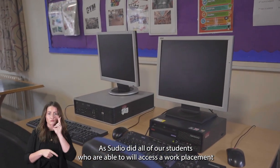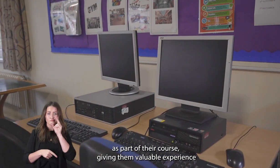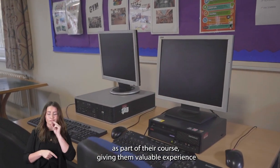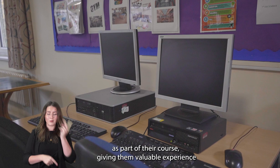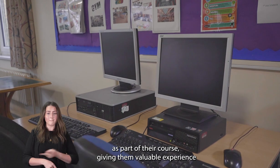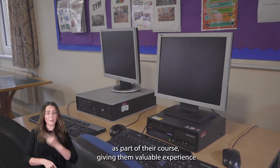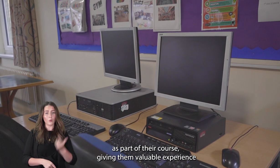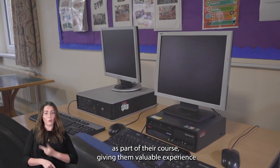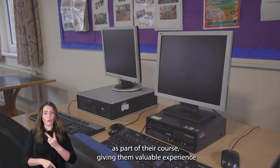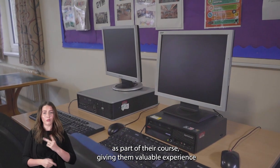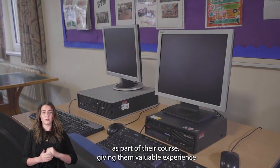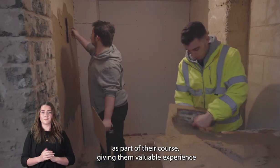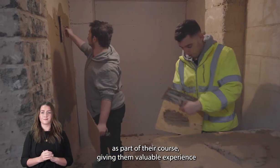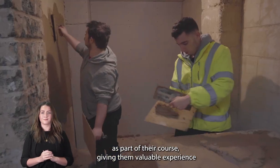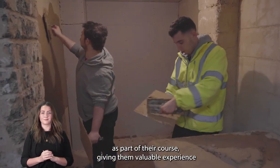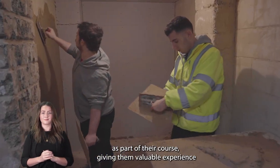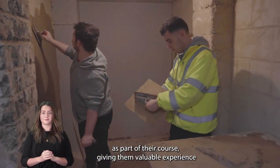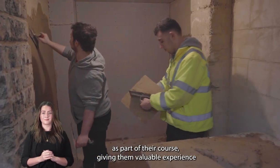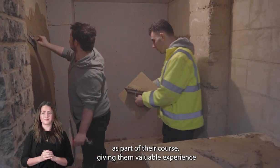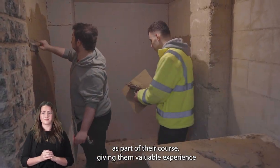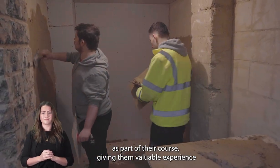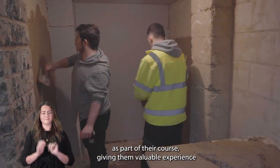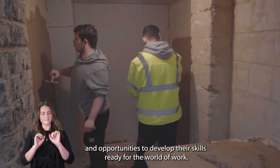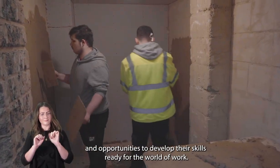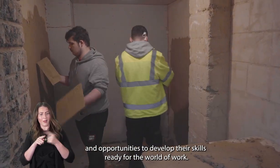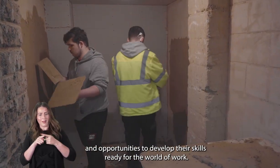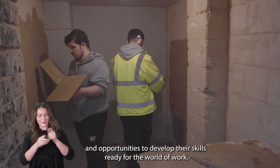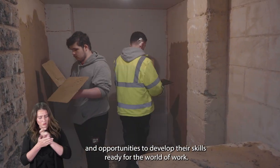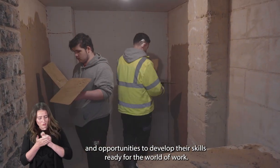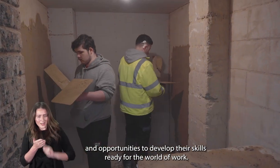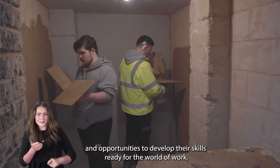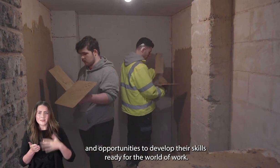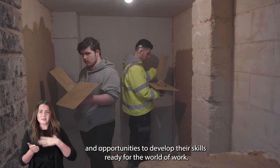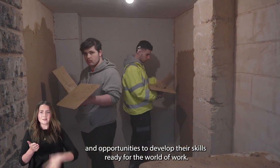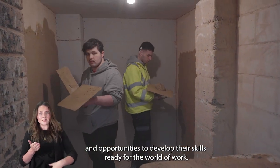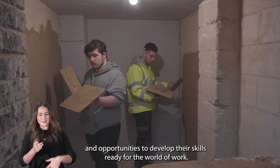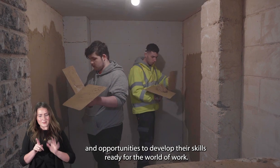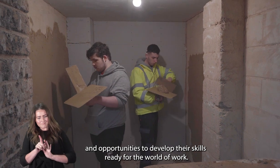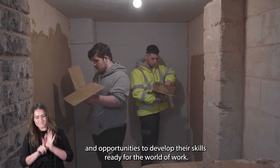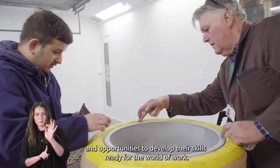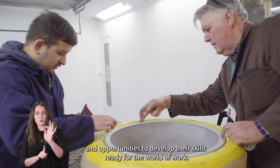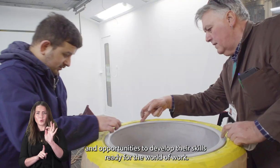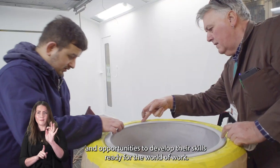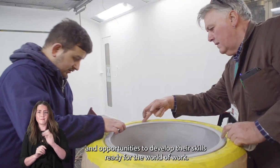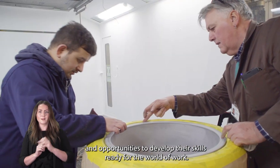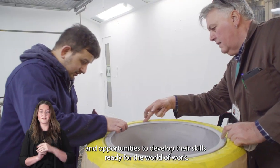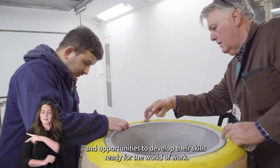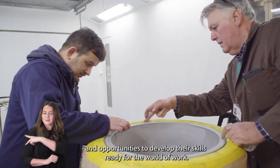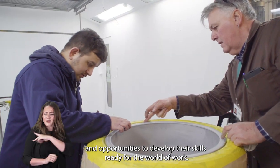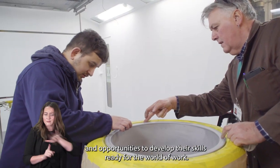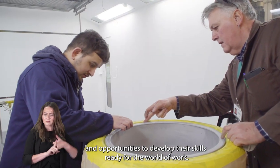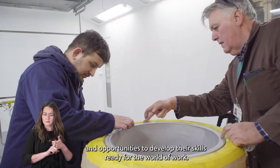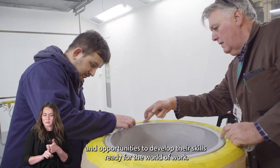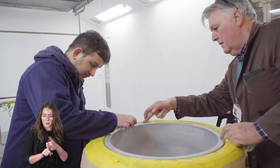placement as part of their course giving them valuable experience and opportunities to develop their skills ready for the world of work.